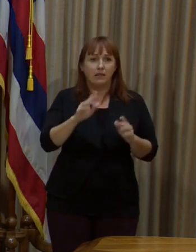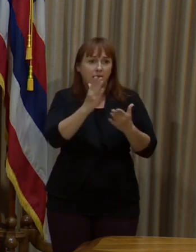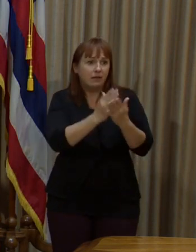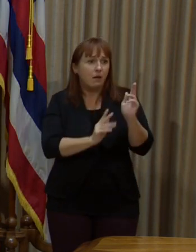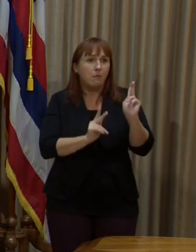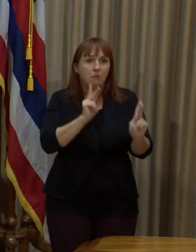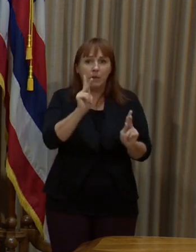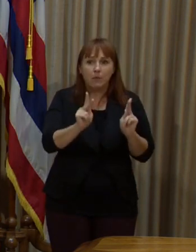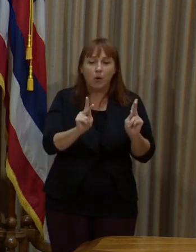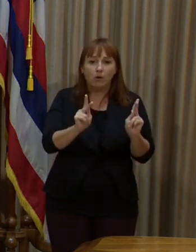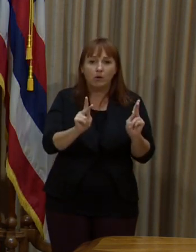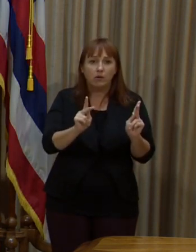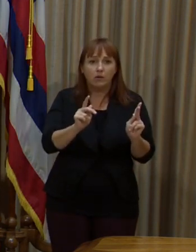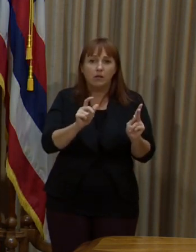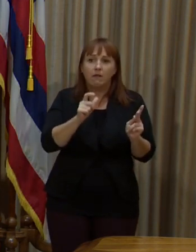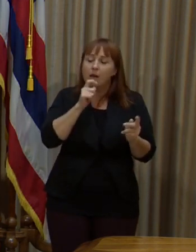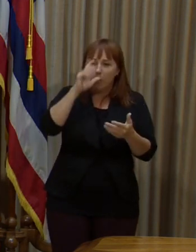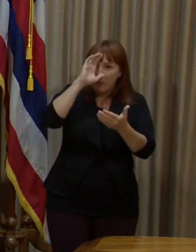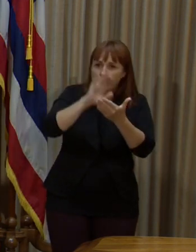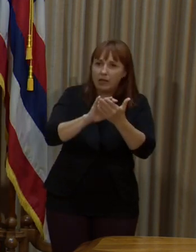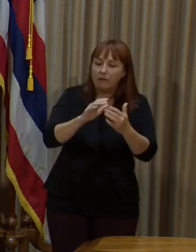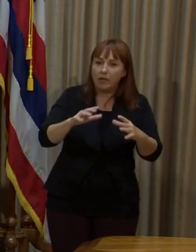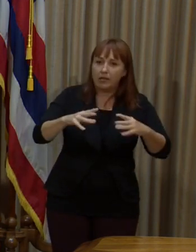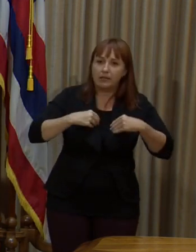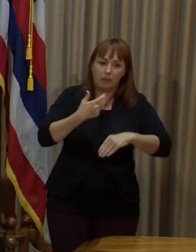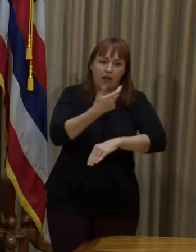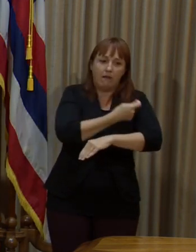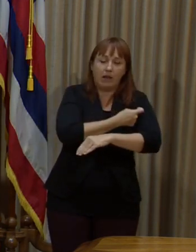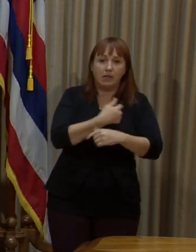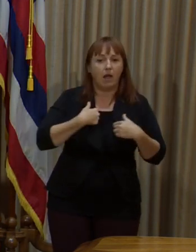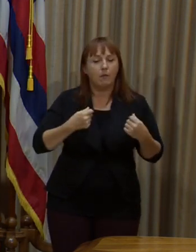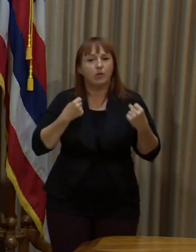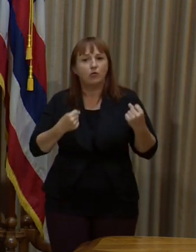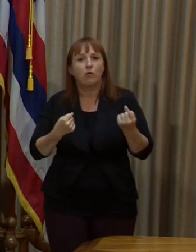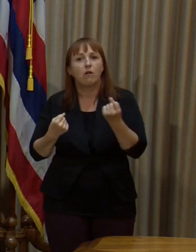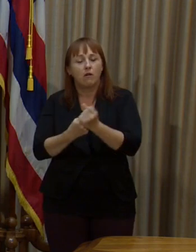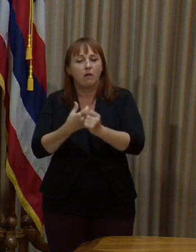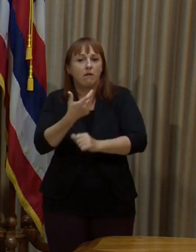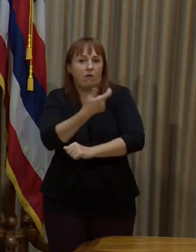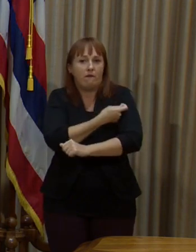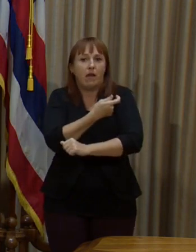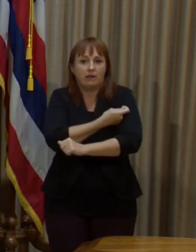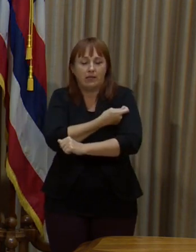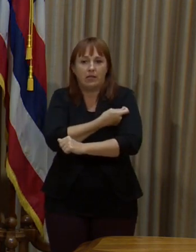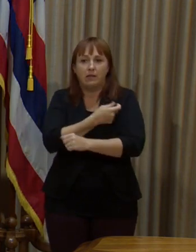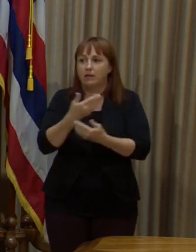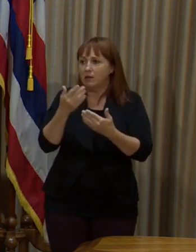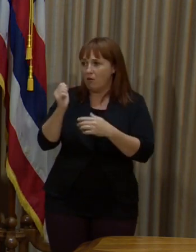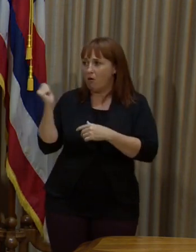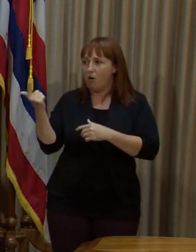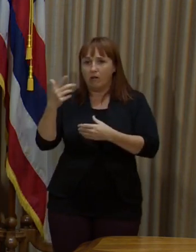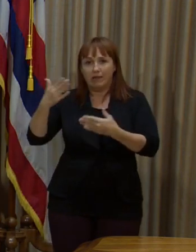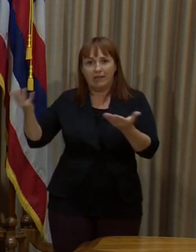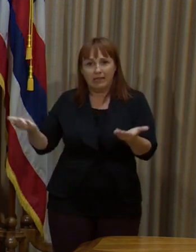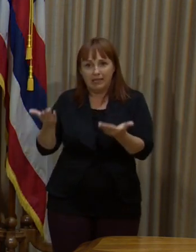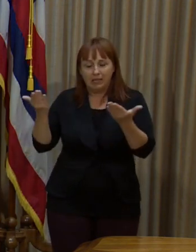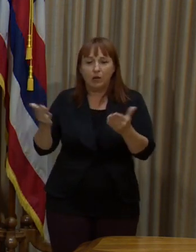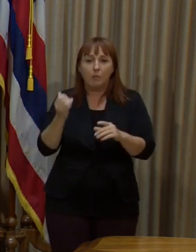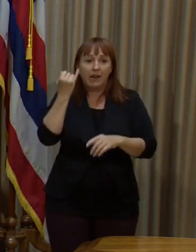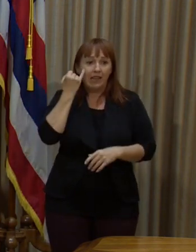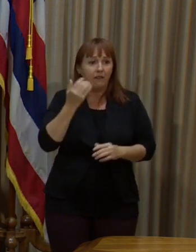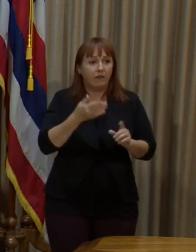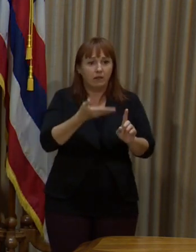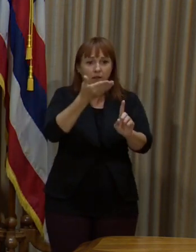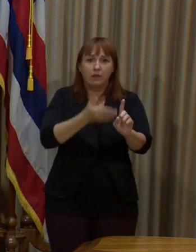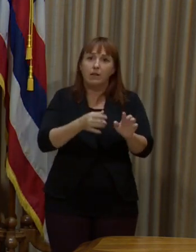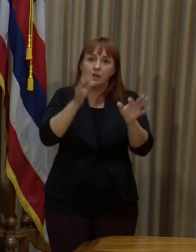some people don't believe in being vaccinated. I'm a strong advocate for vaccination, gov, general, everyone. But if some people